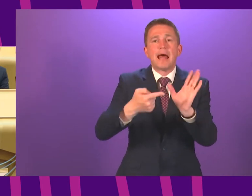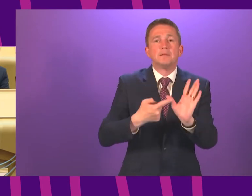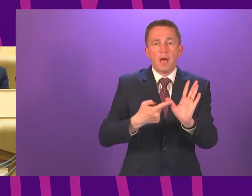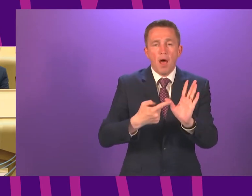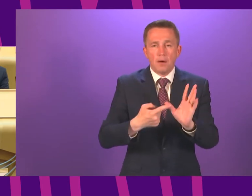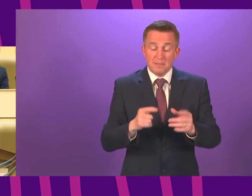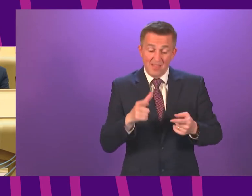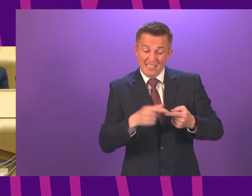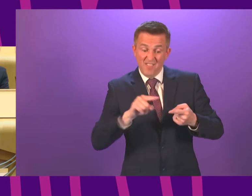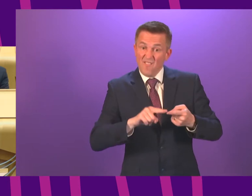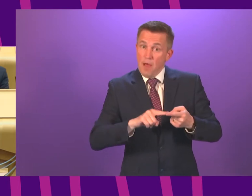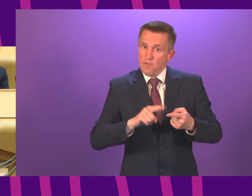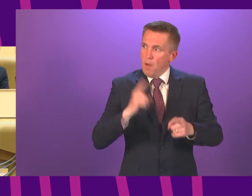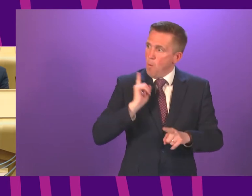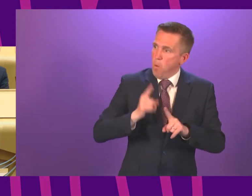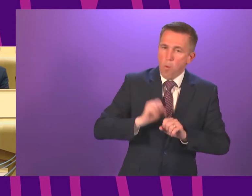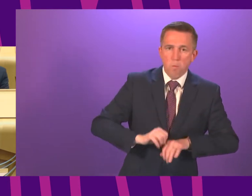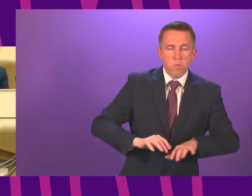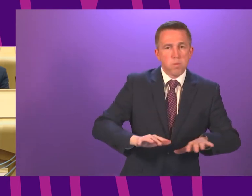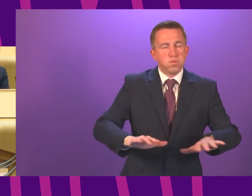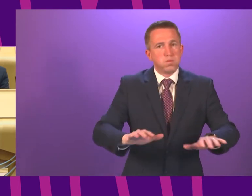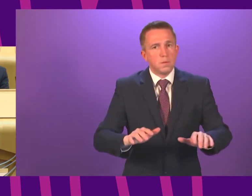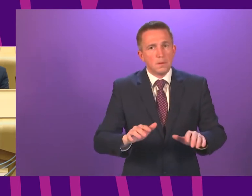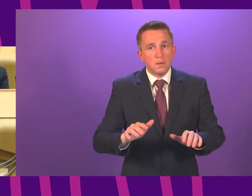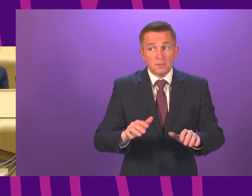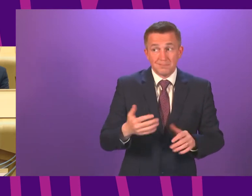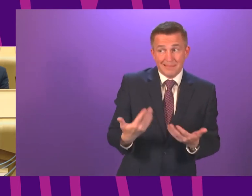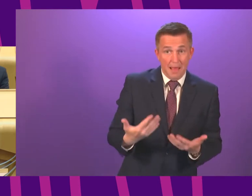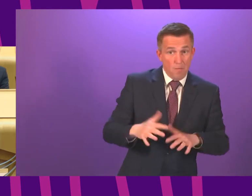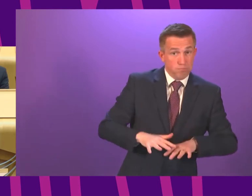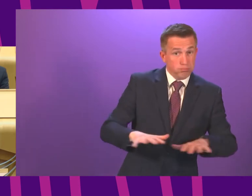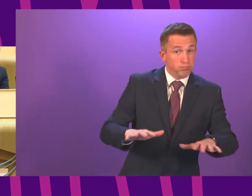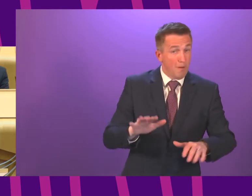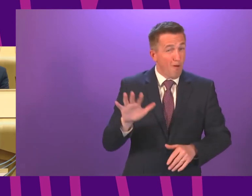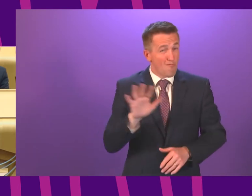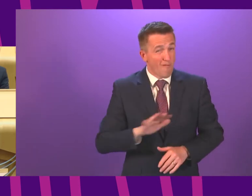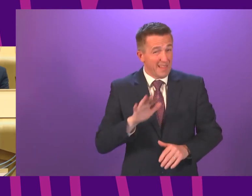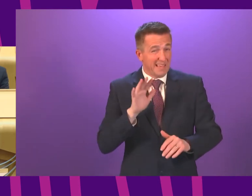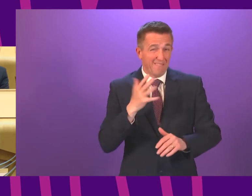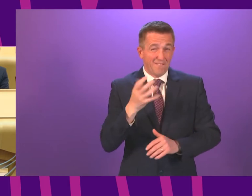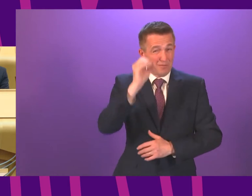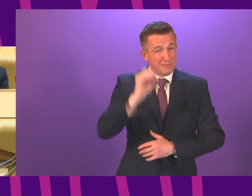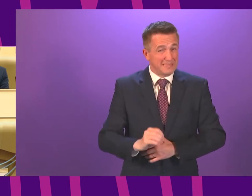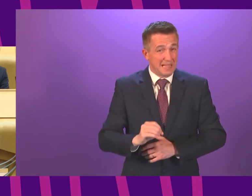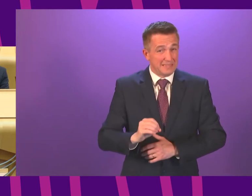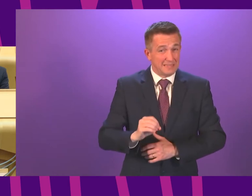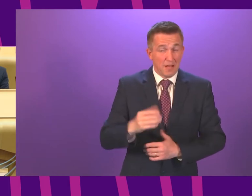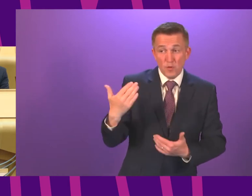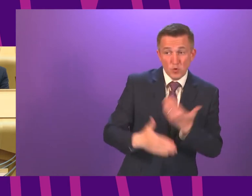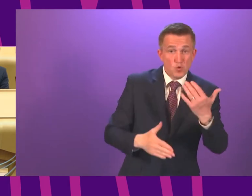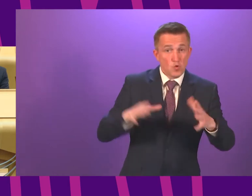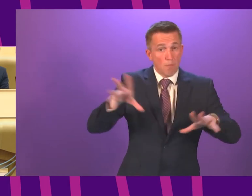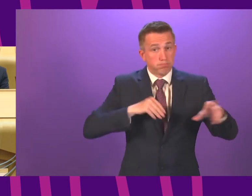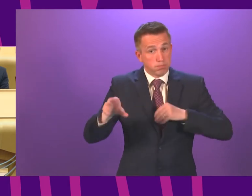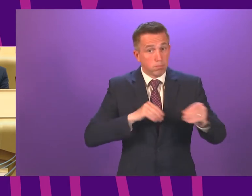faster than previous variants of the virus, and we now believe that it accounts for well over half of our new daily